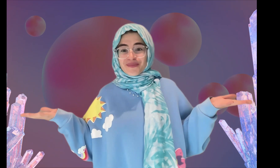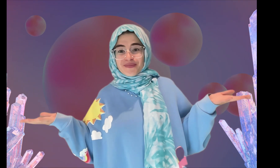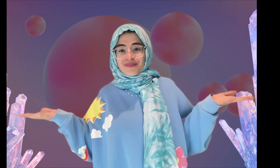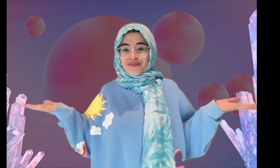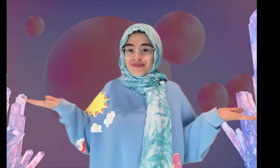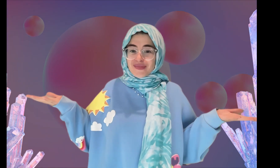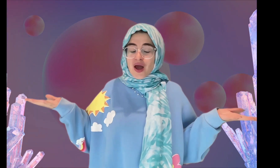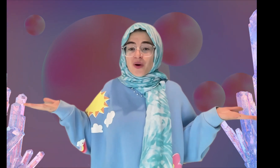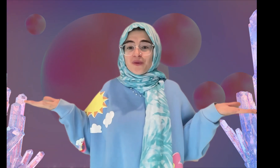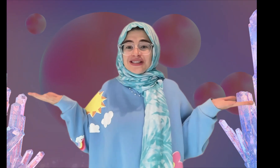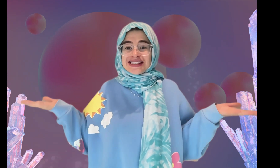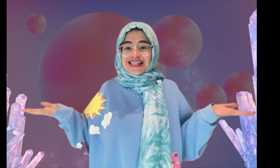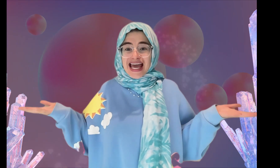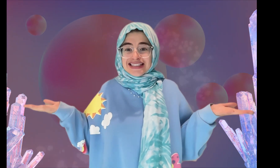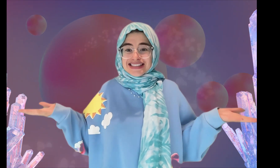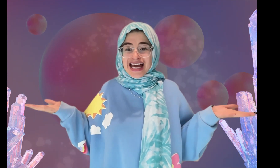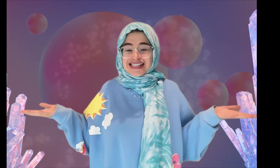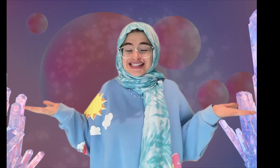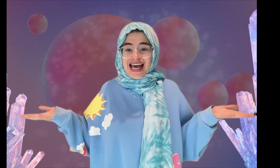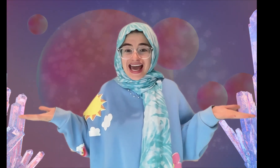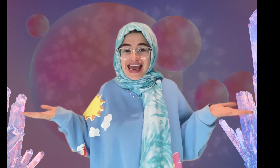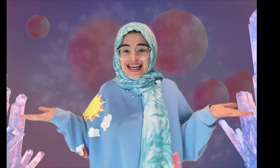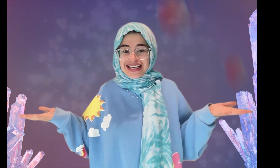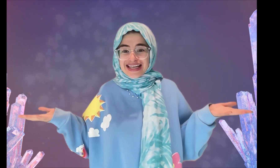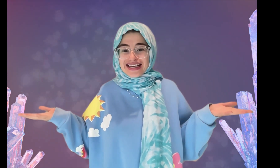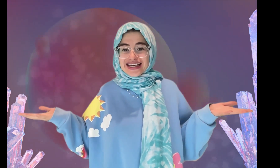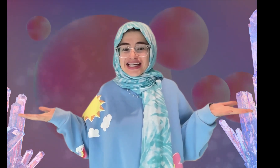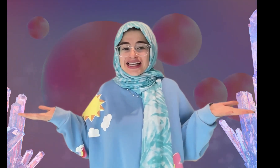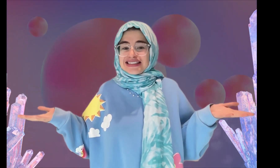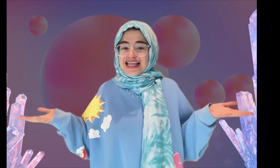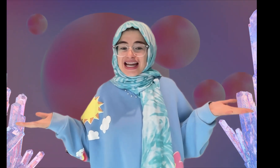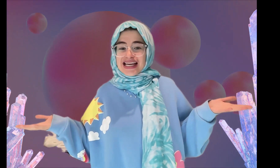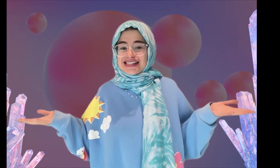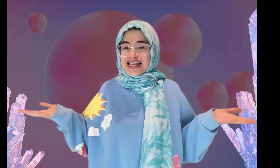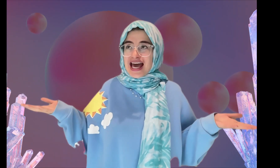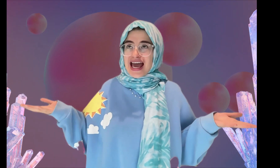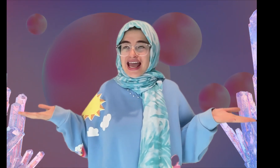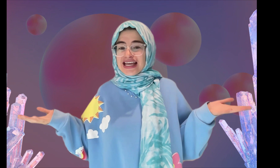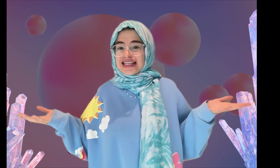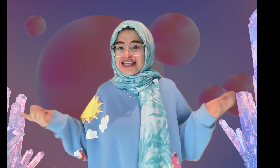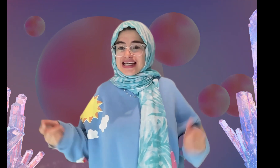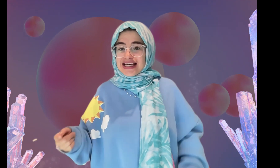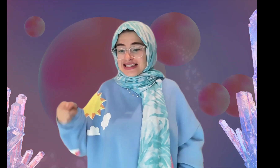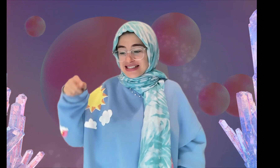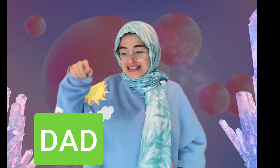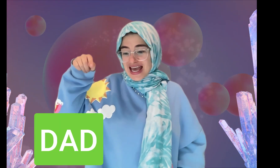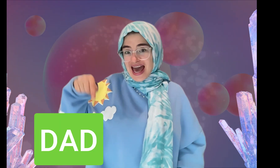what sign did I sign did I sign dad